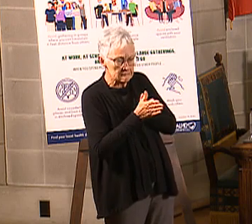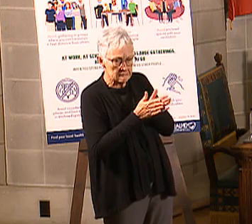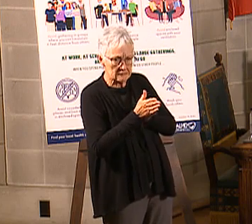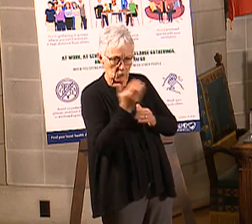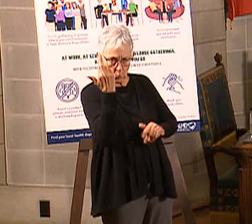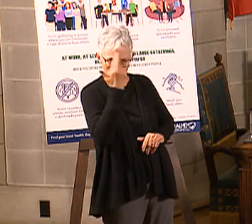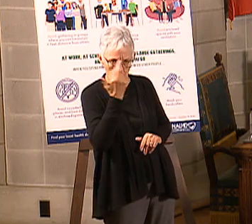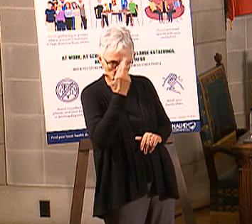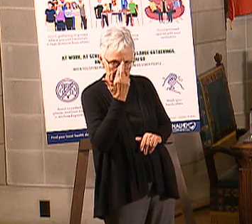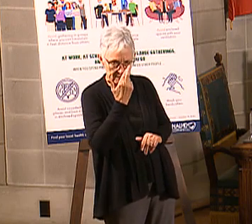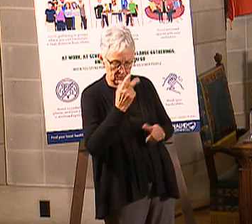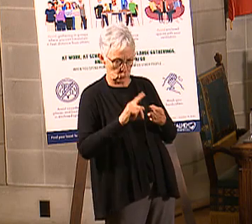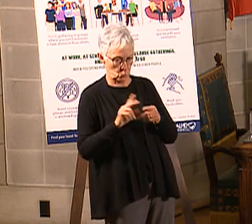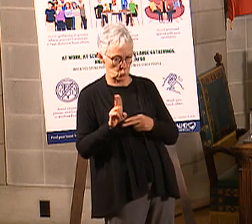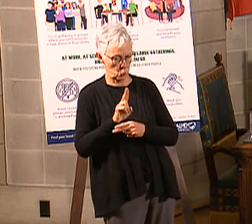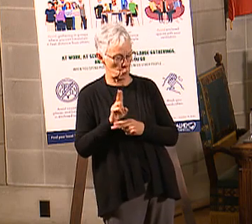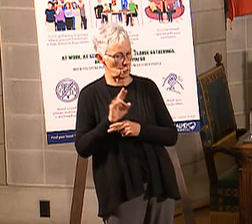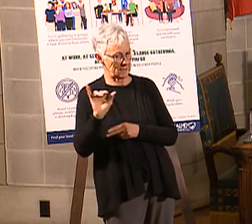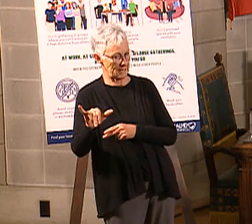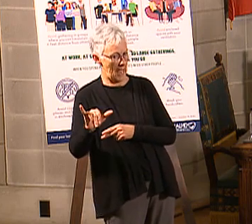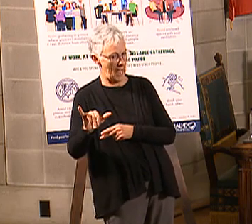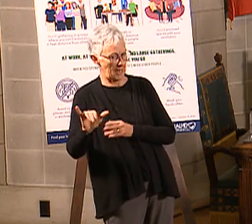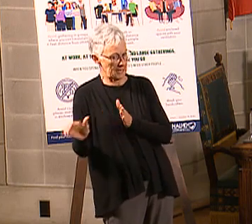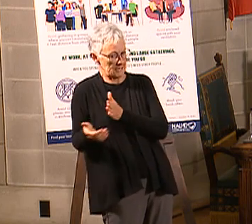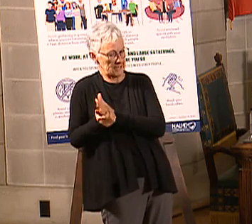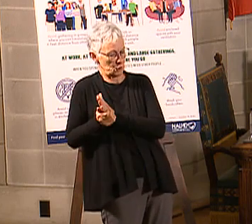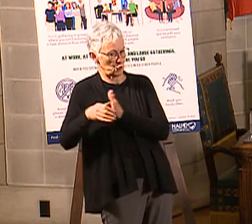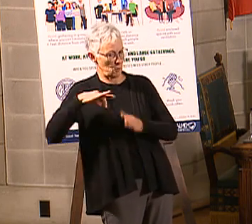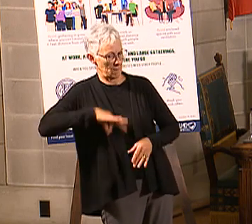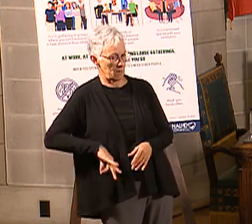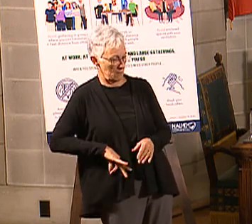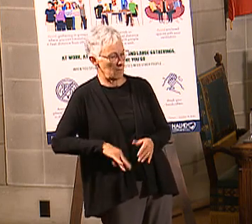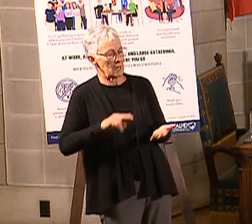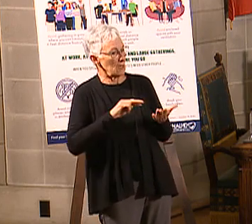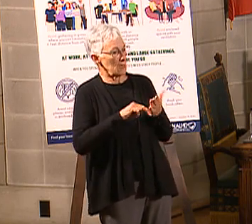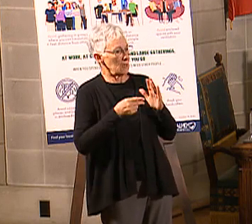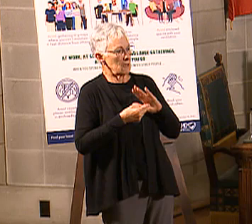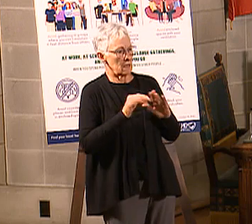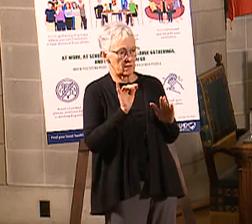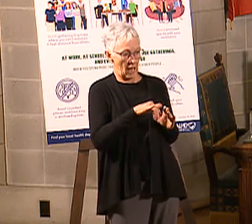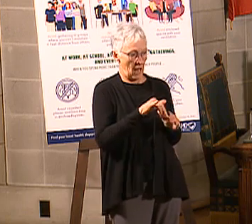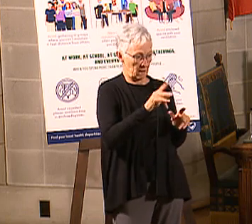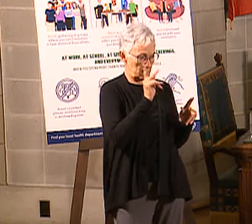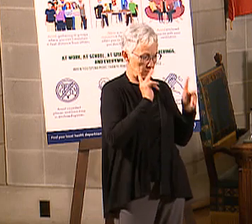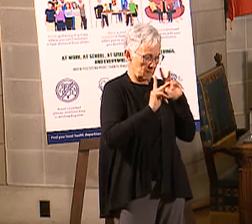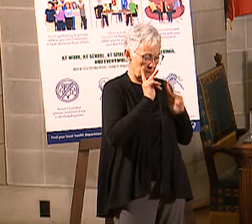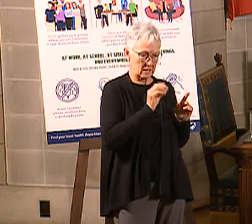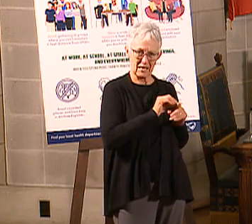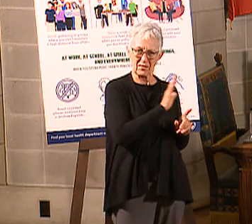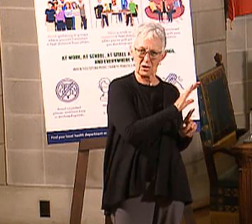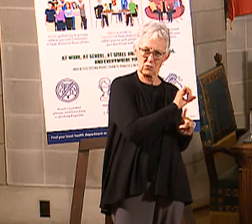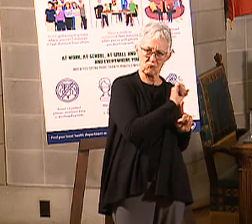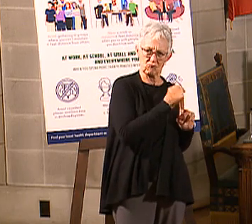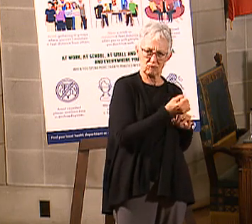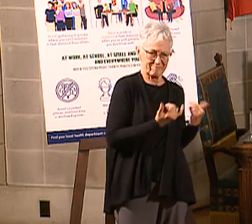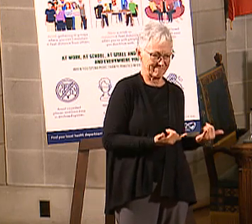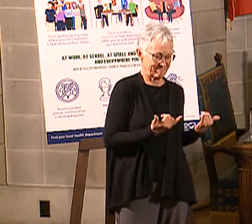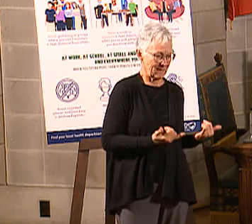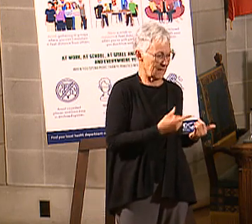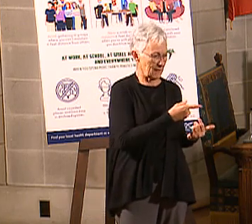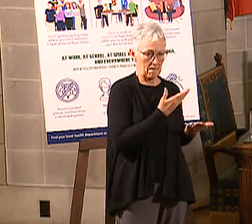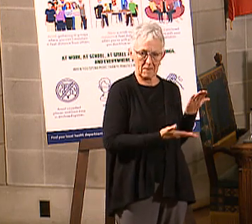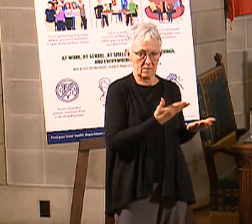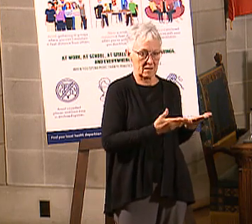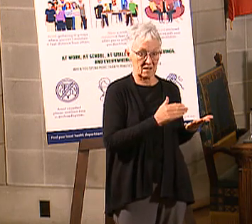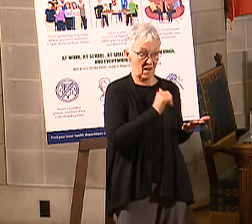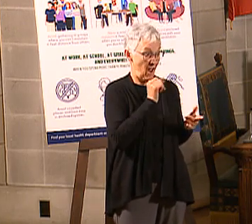that benefit in the most appropriate way. And what do we mean by that? These might be individuals who, in their circumstances, maybe haven't been able to see the doctor